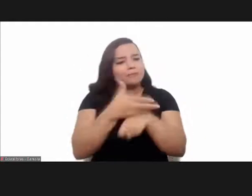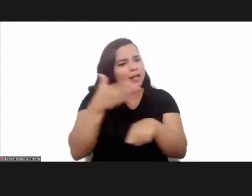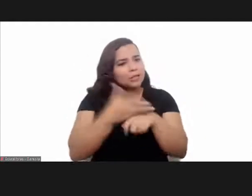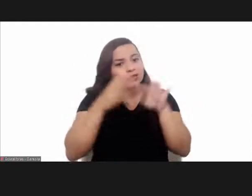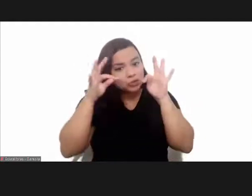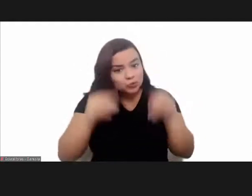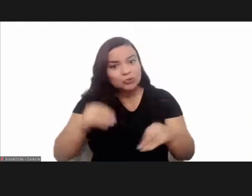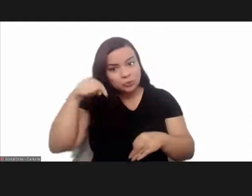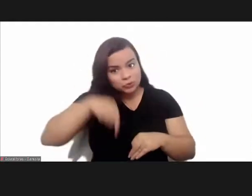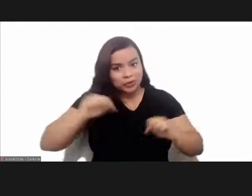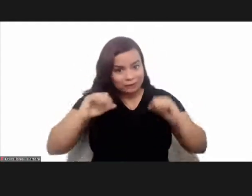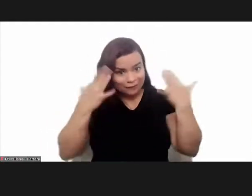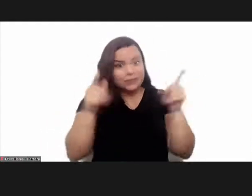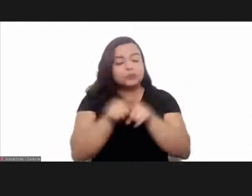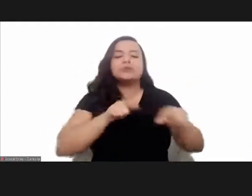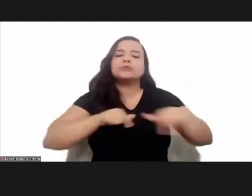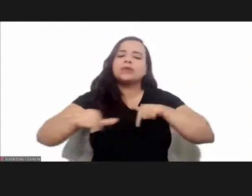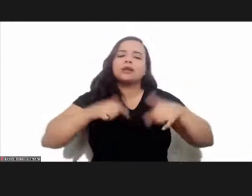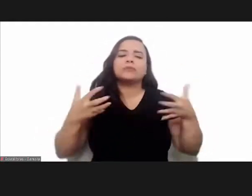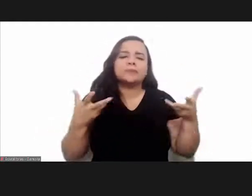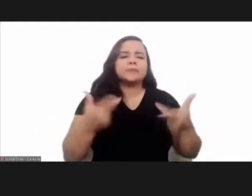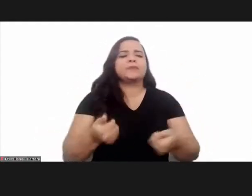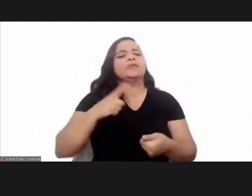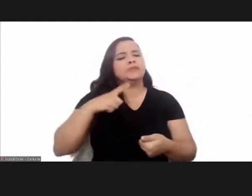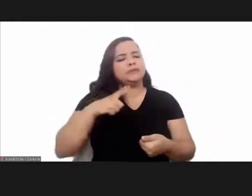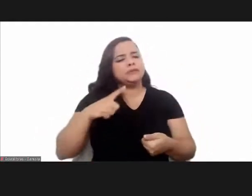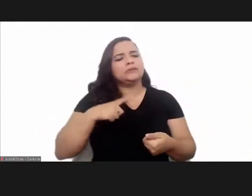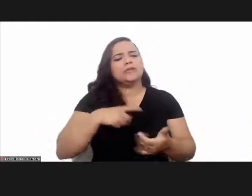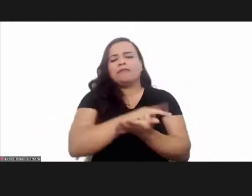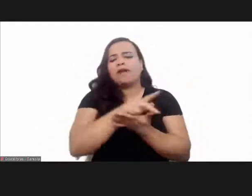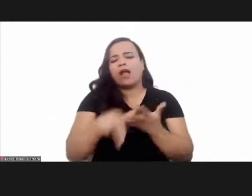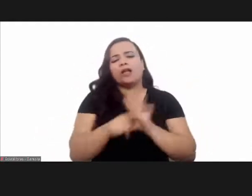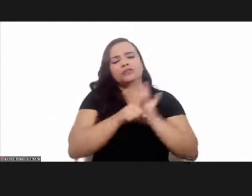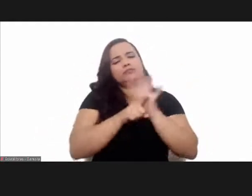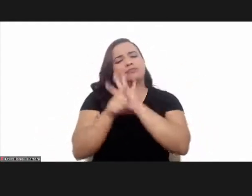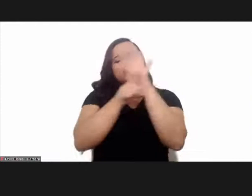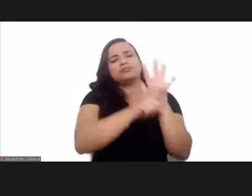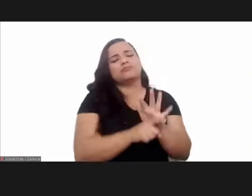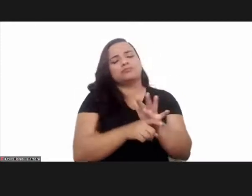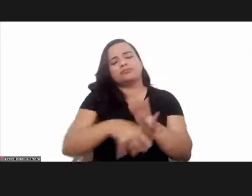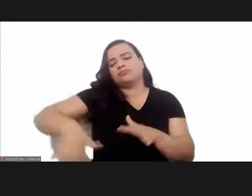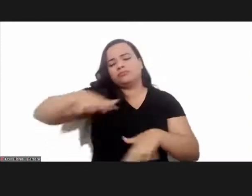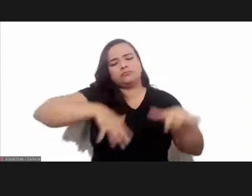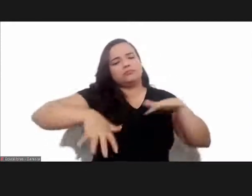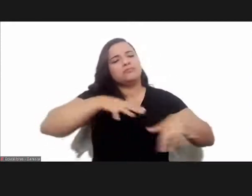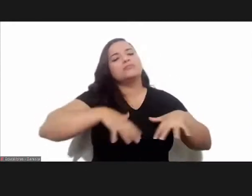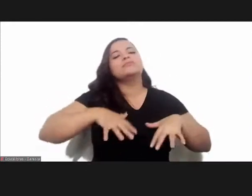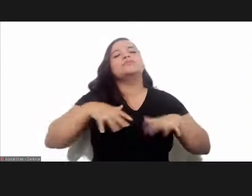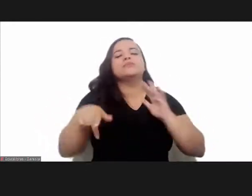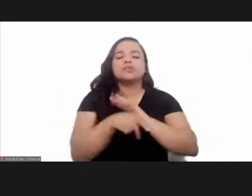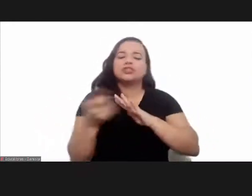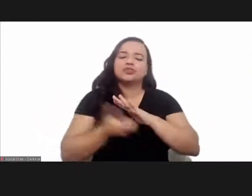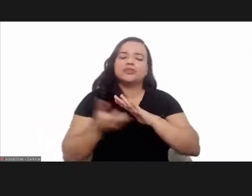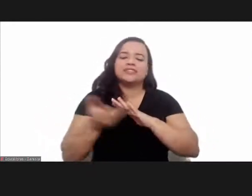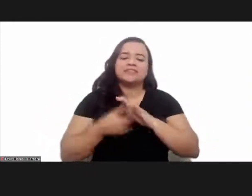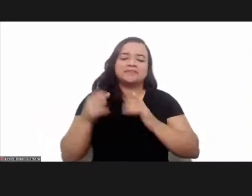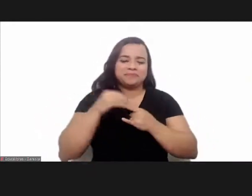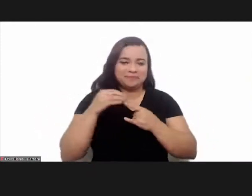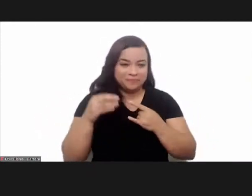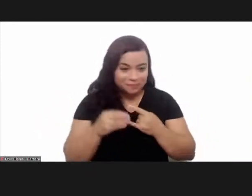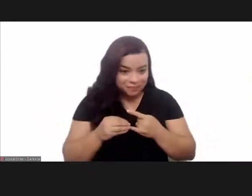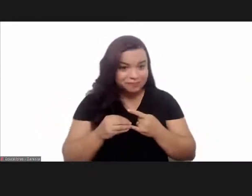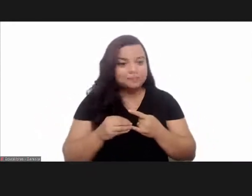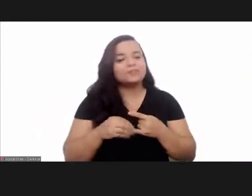participants for the event and for the work done in the by the several different researchers in our institution